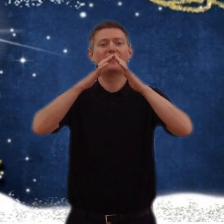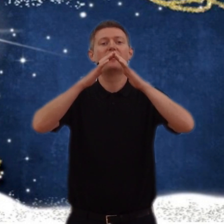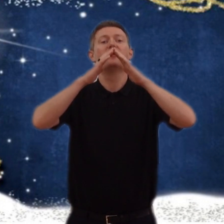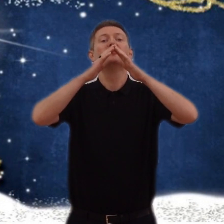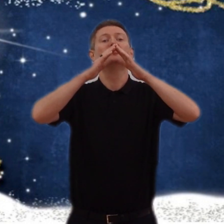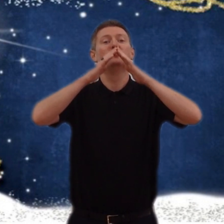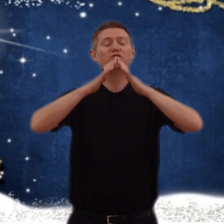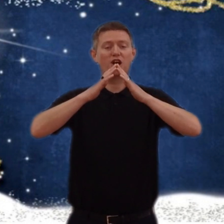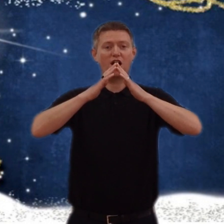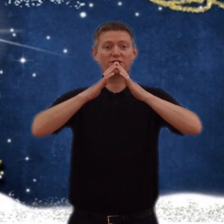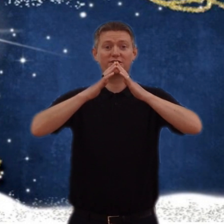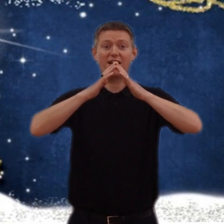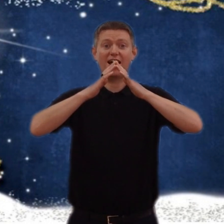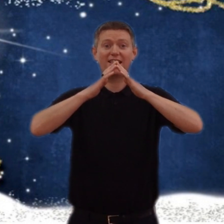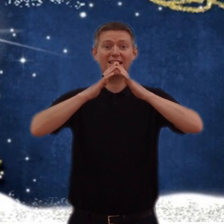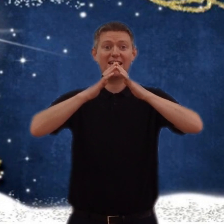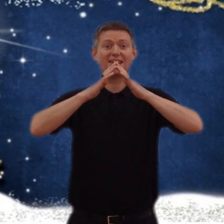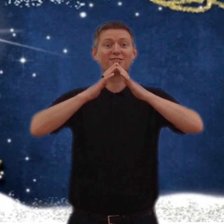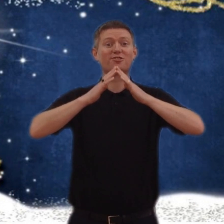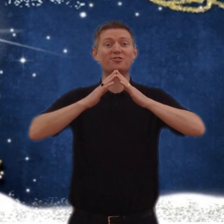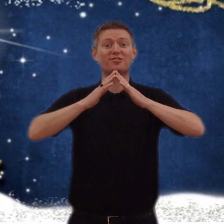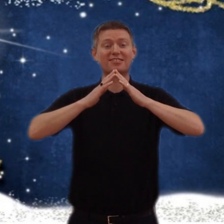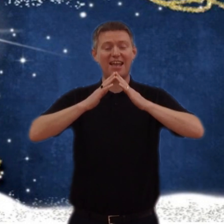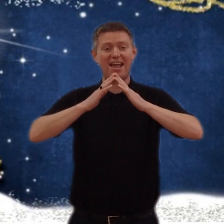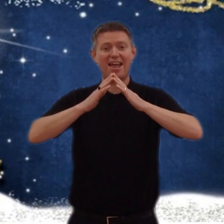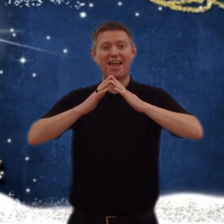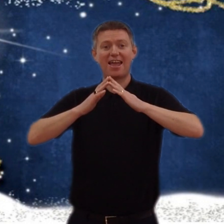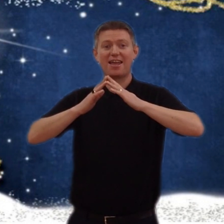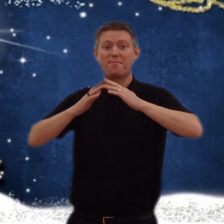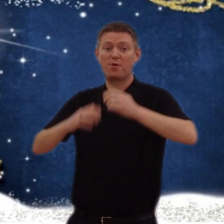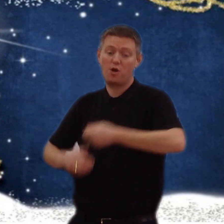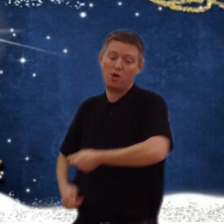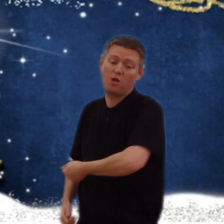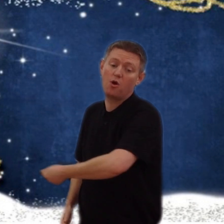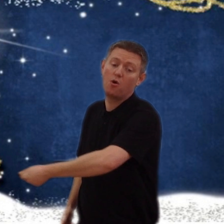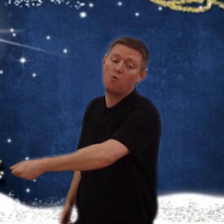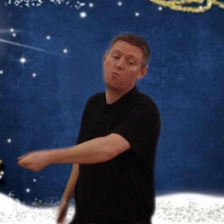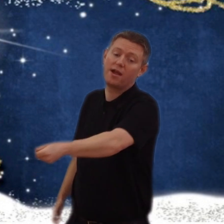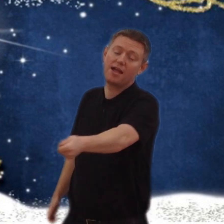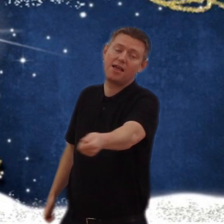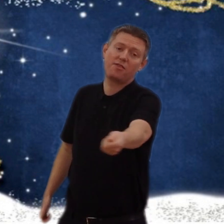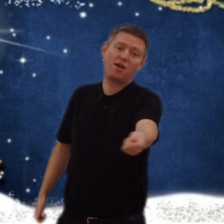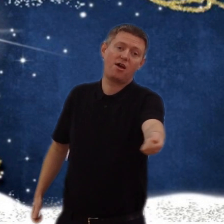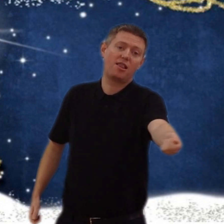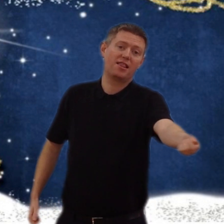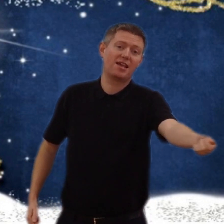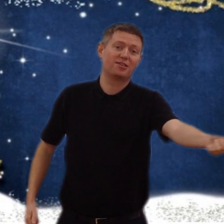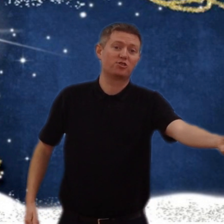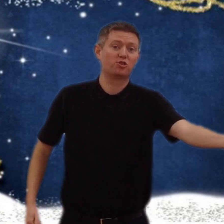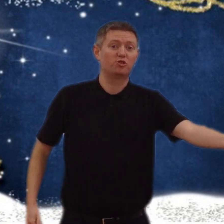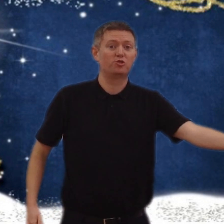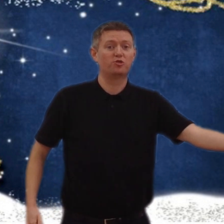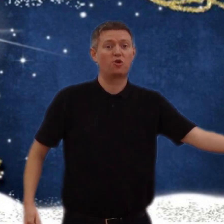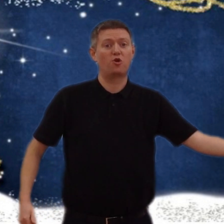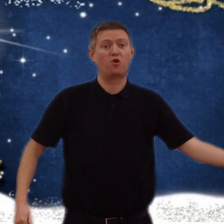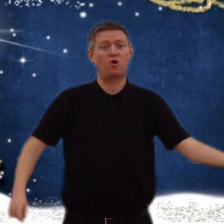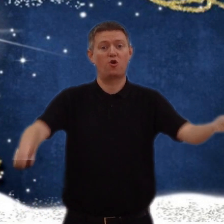Just a little stable with a little door